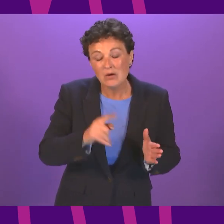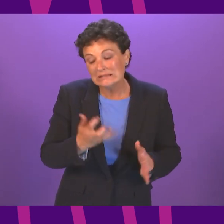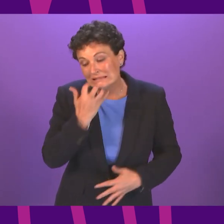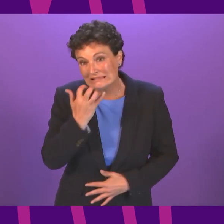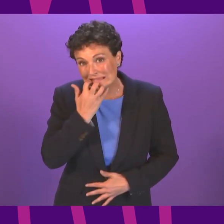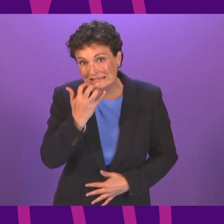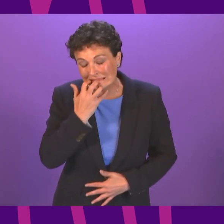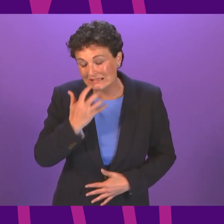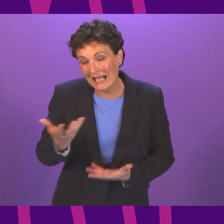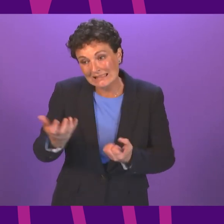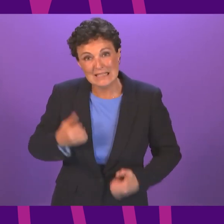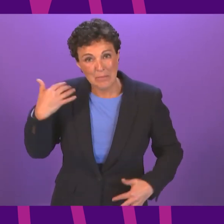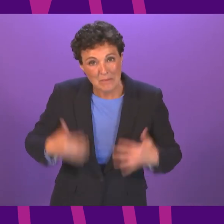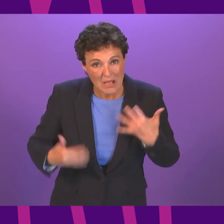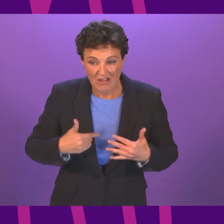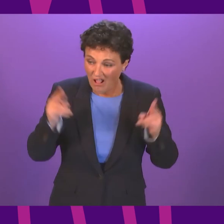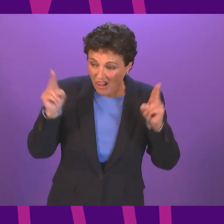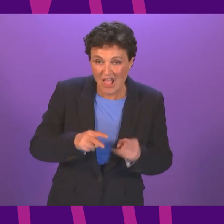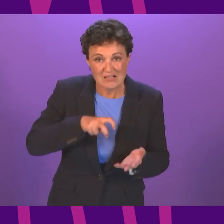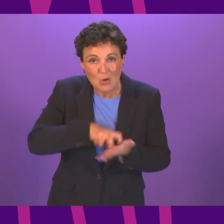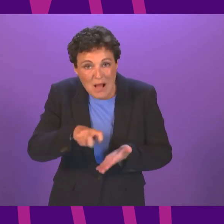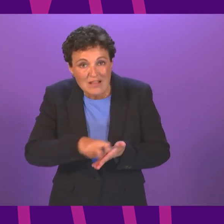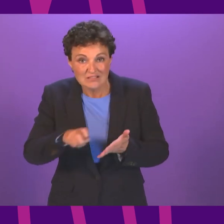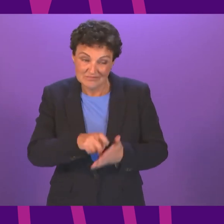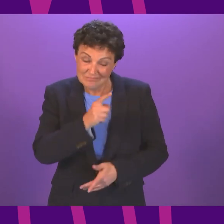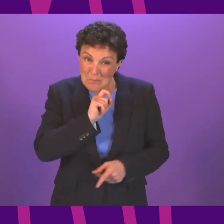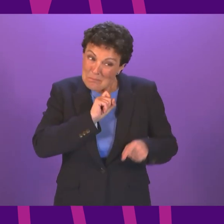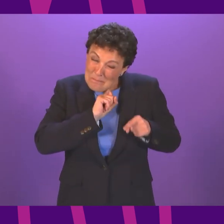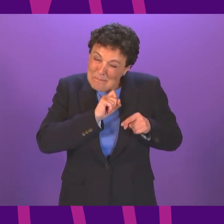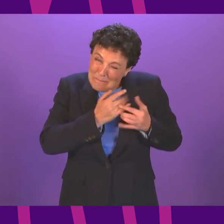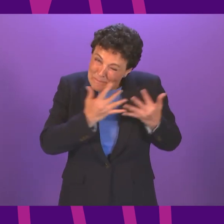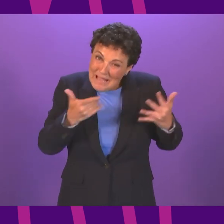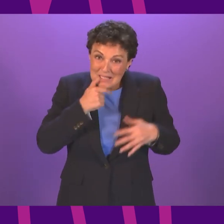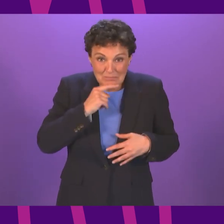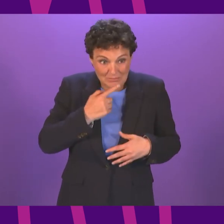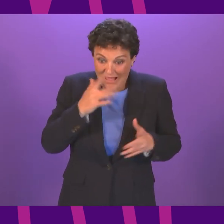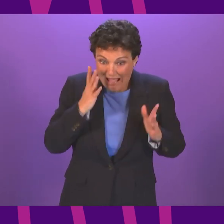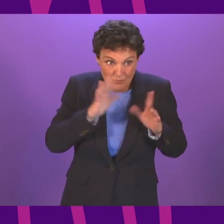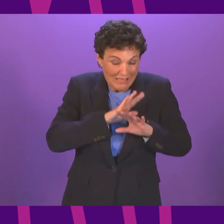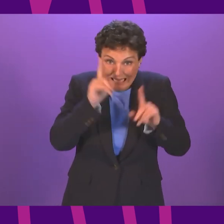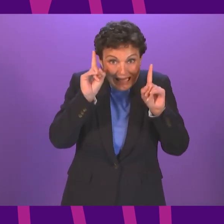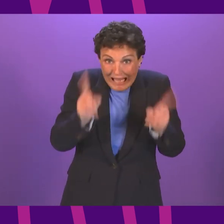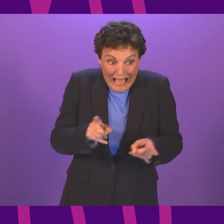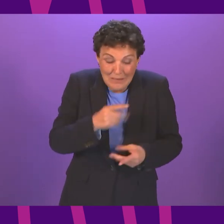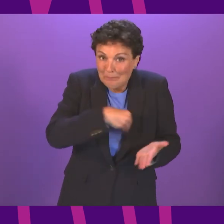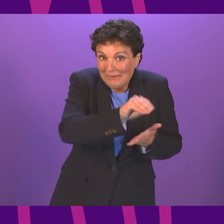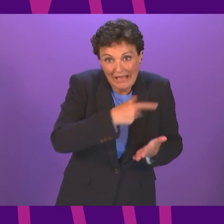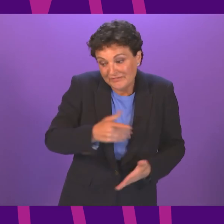the associated strains on their mental and physical health. Many have been forced to choose the latter option, consigned indoors, while the rest of Scotland